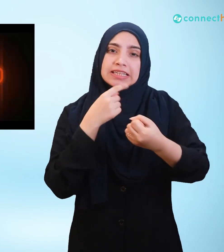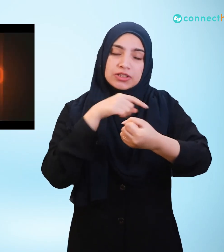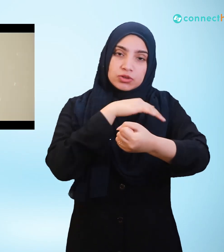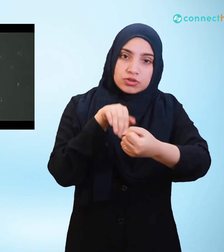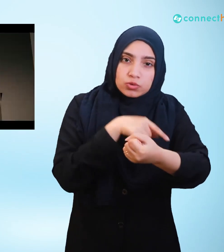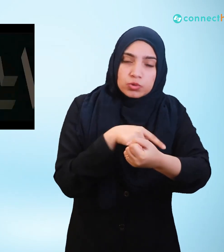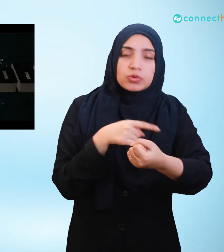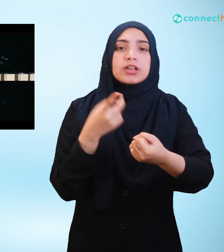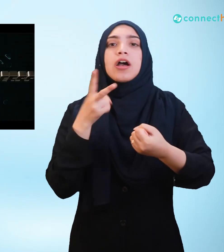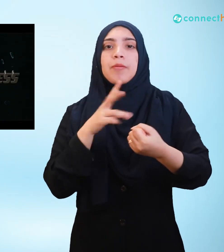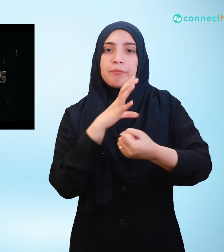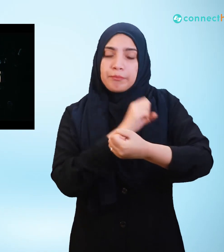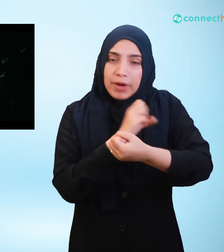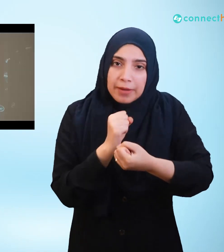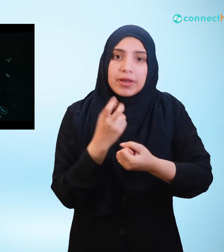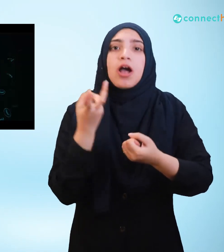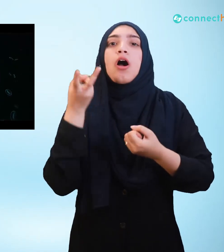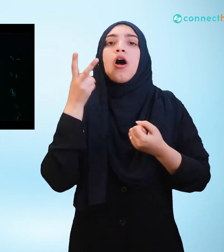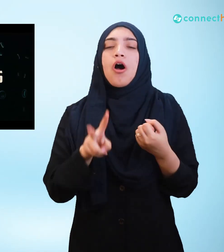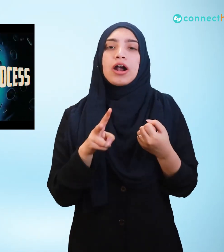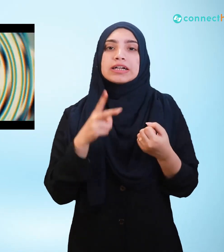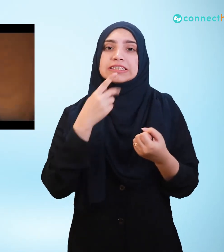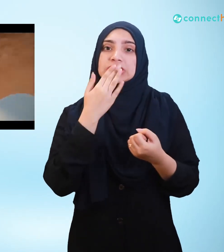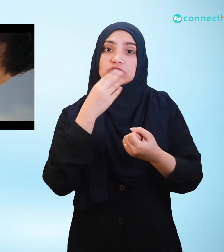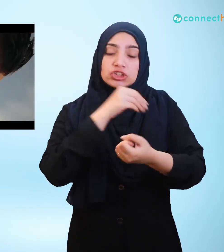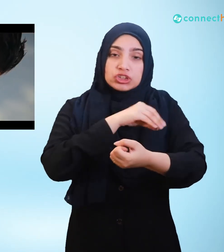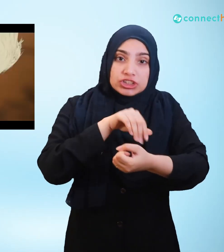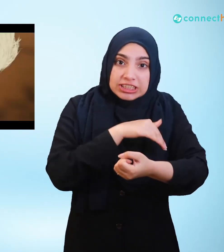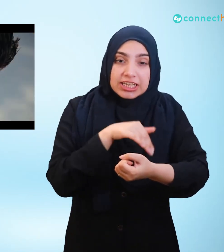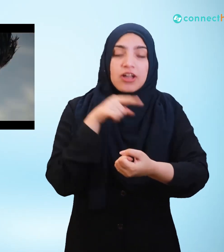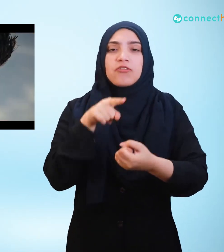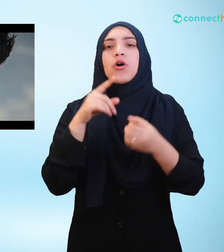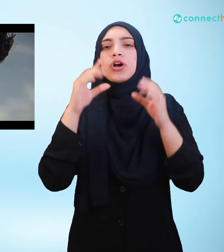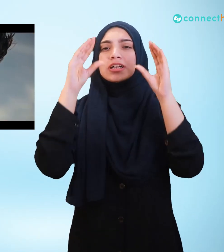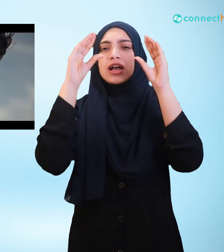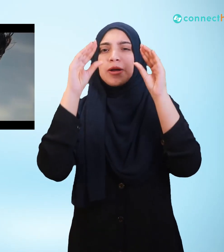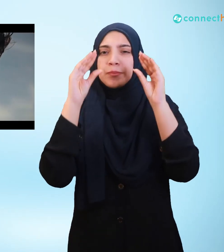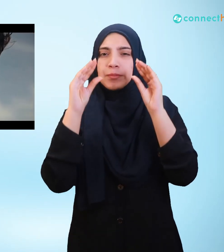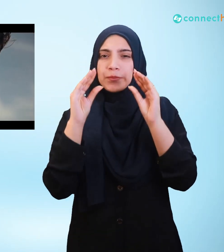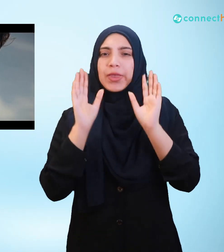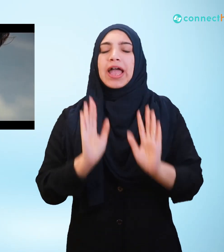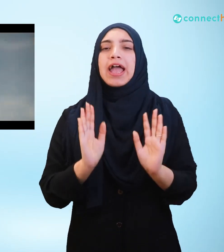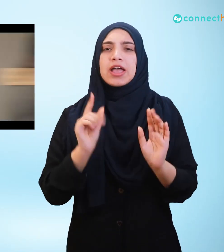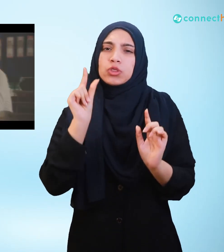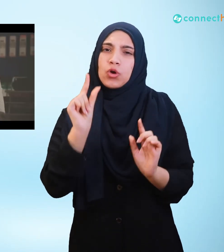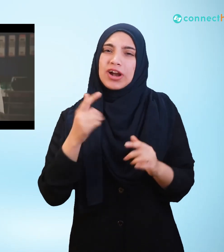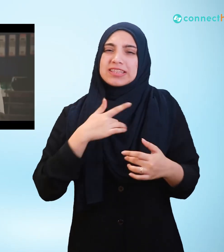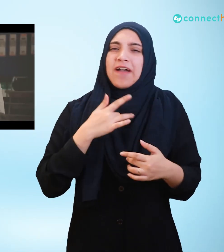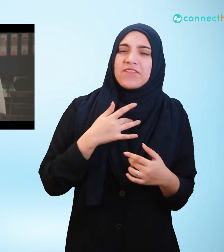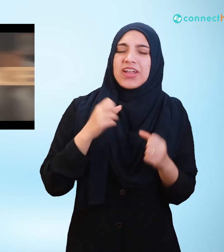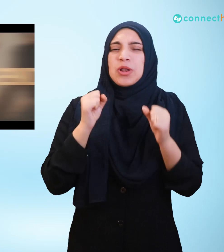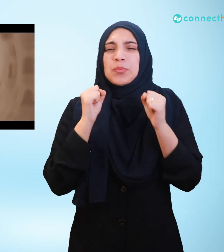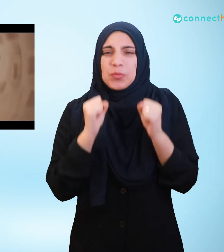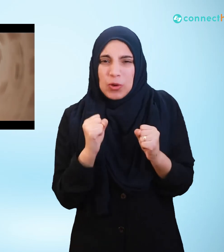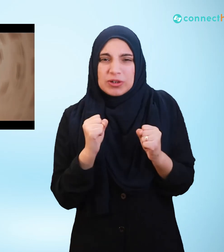body starts the cleansing process and the first few days are the hardest as they are usually accompanied with headaches, dizziness,